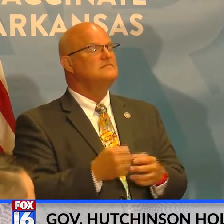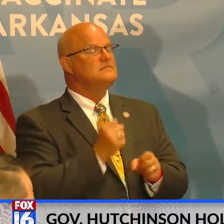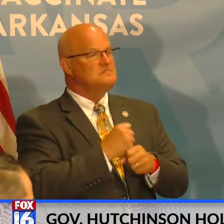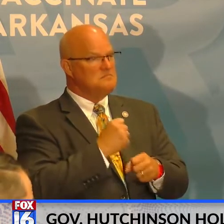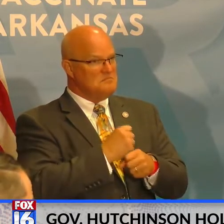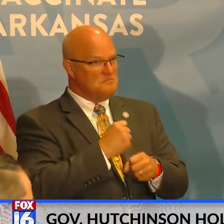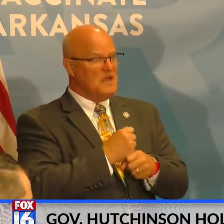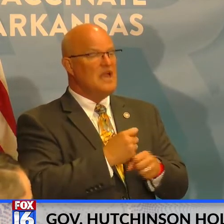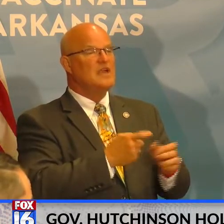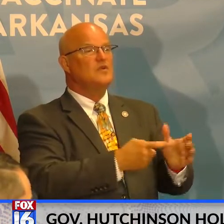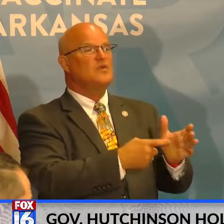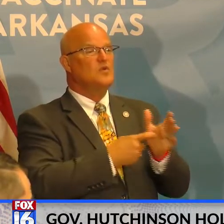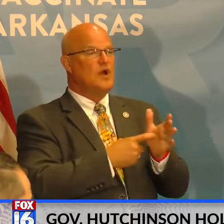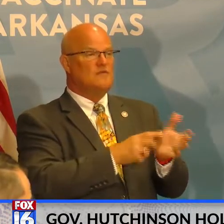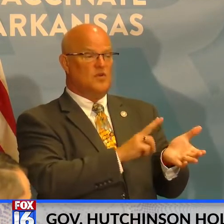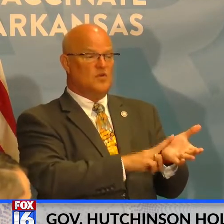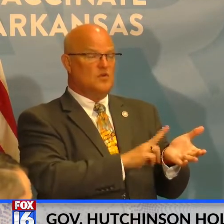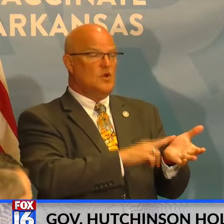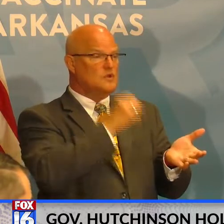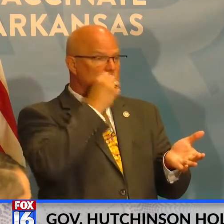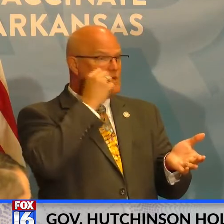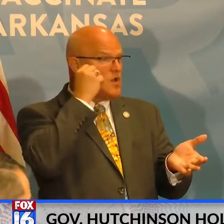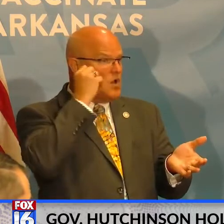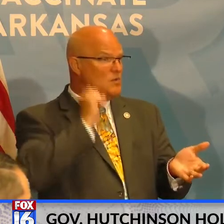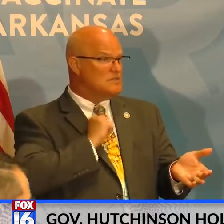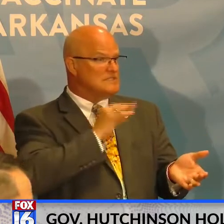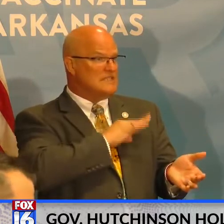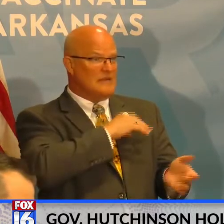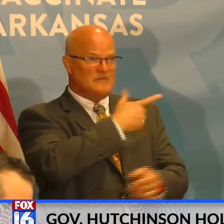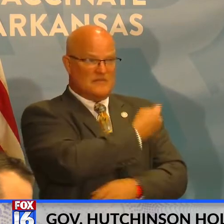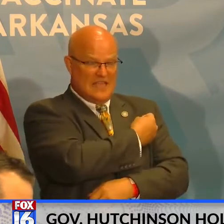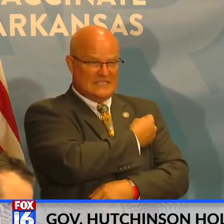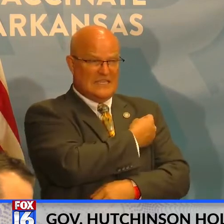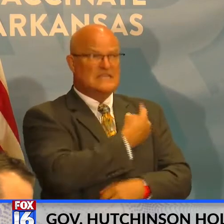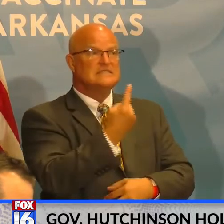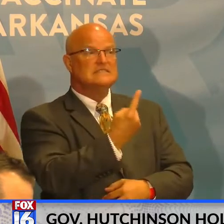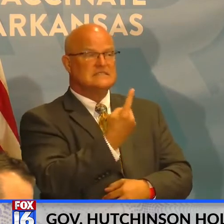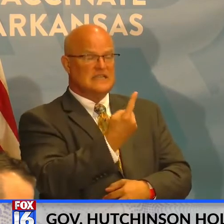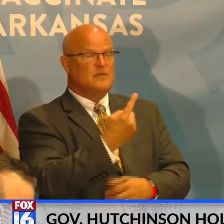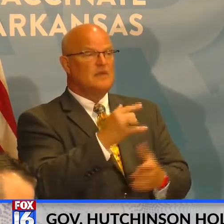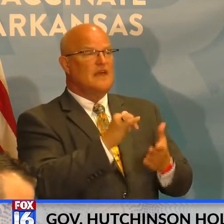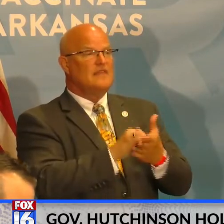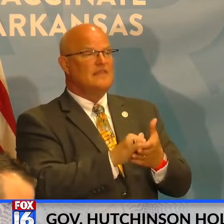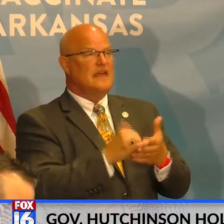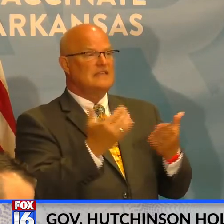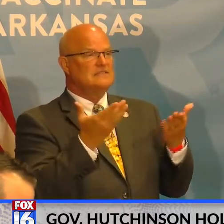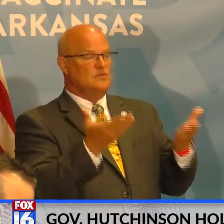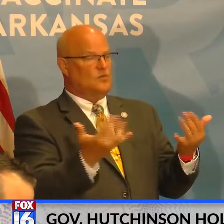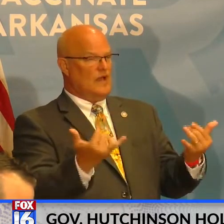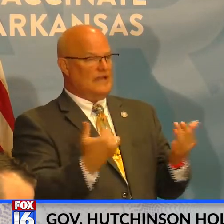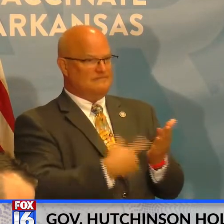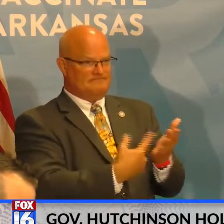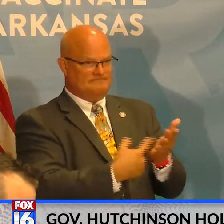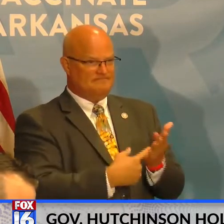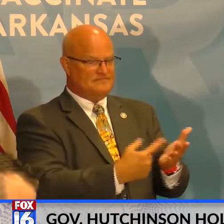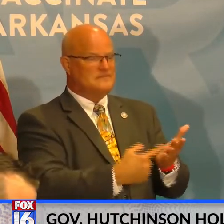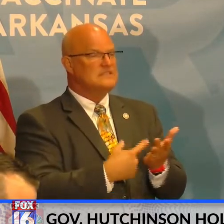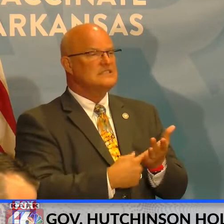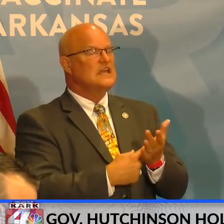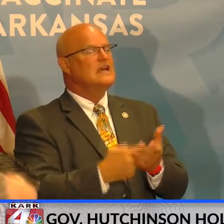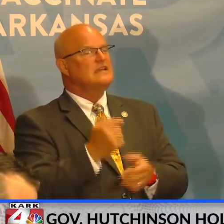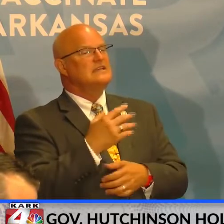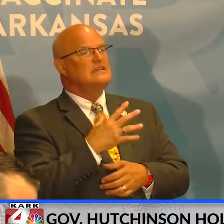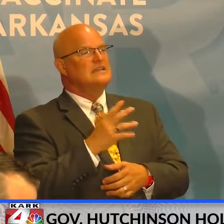making it a requirement for nursing home staff to be vaccinated. That's something that's on the table and I believe is, uh,